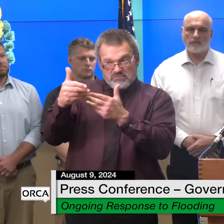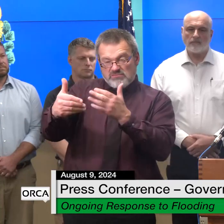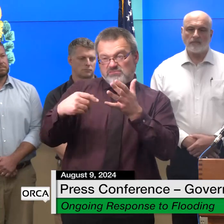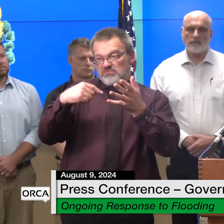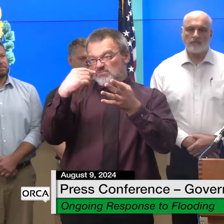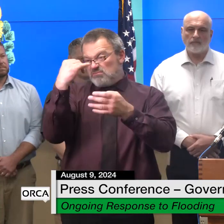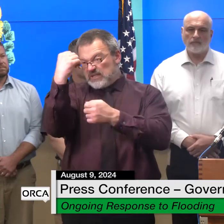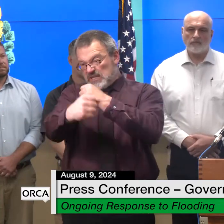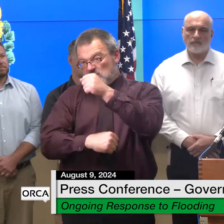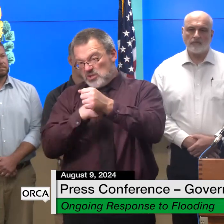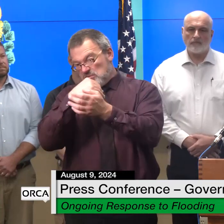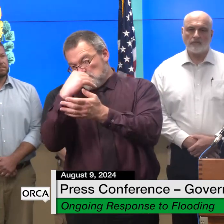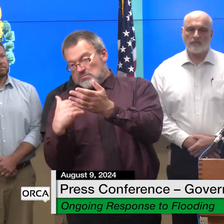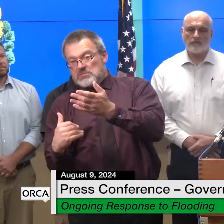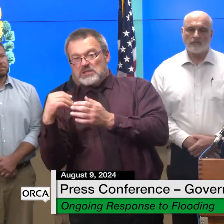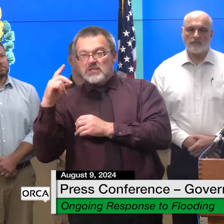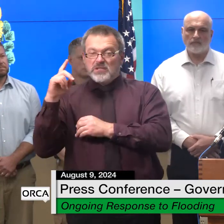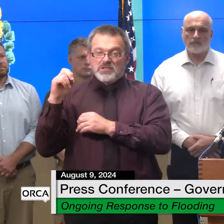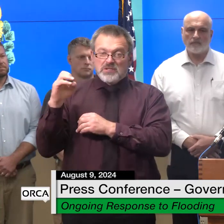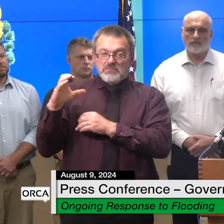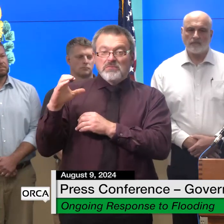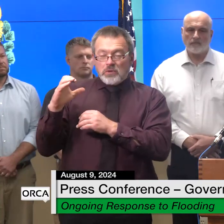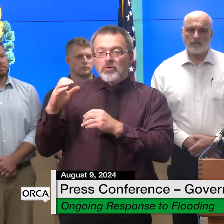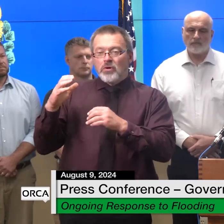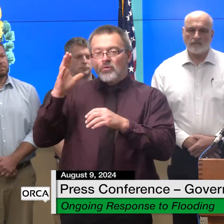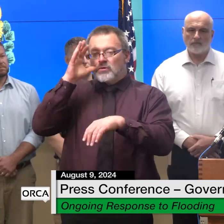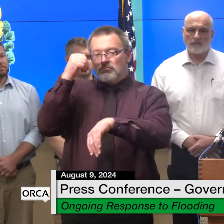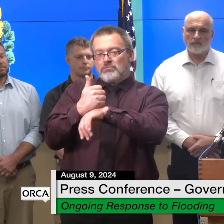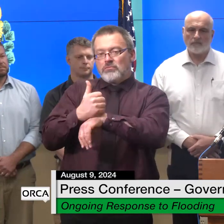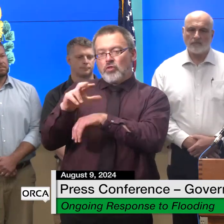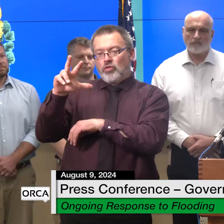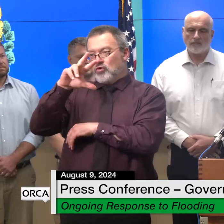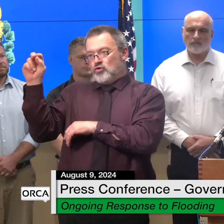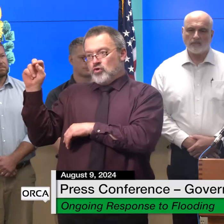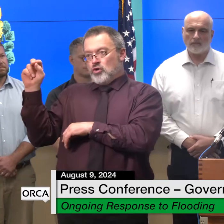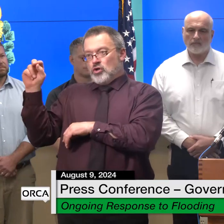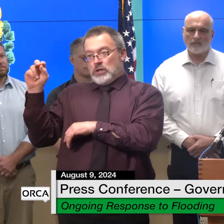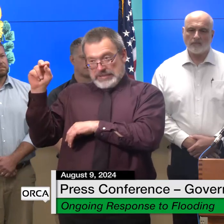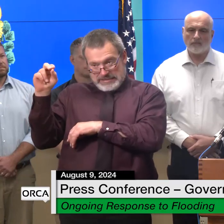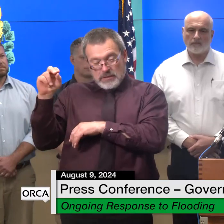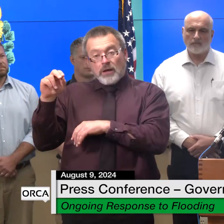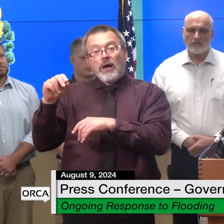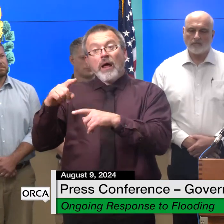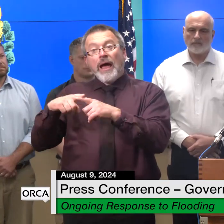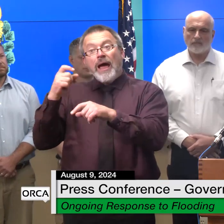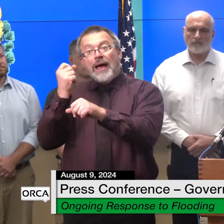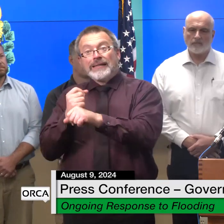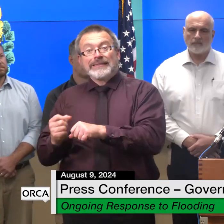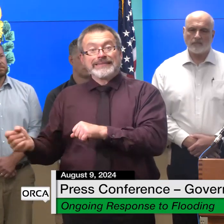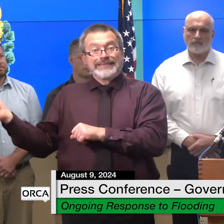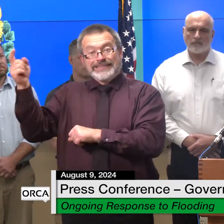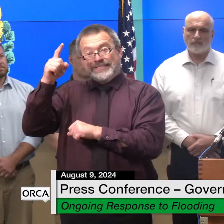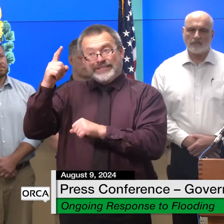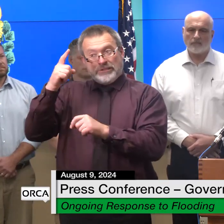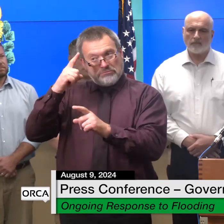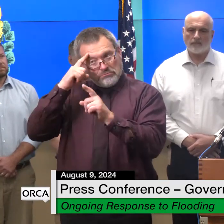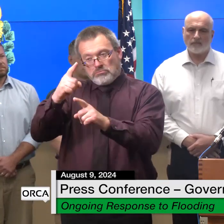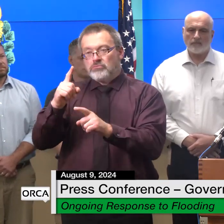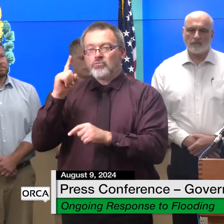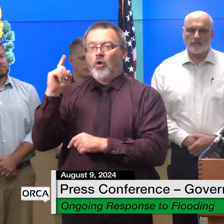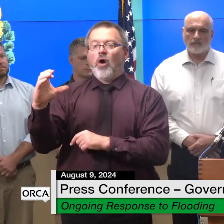helping us to address the urgent need for affordable housing especially in flood impacted counties